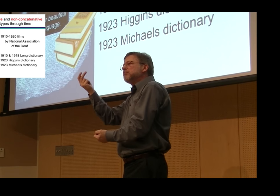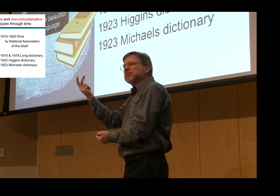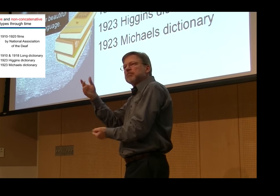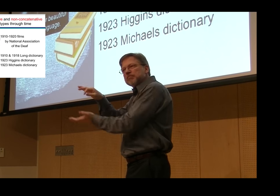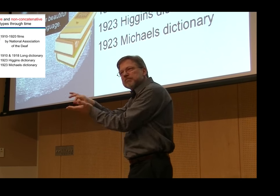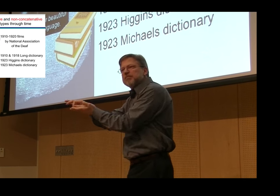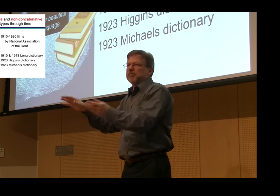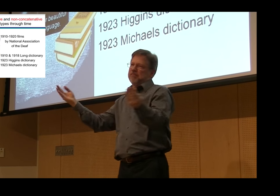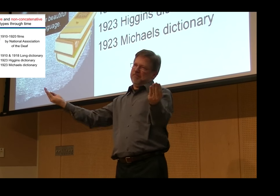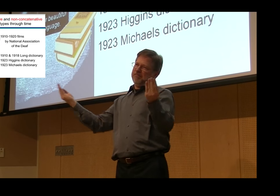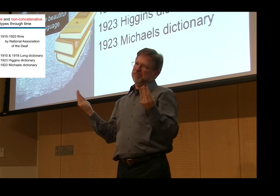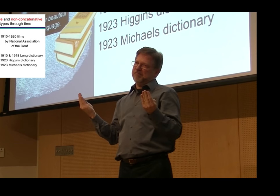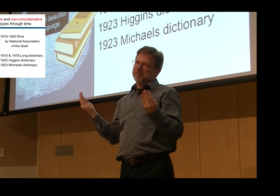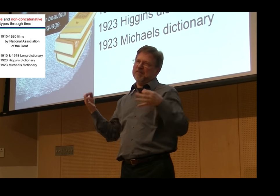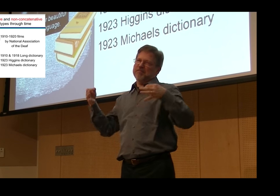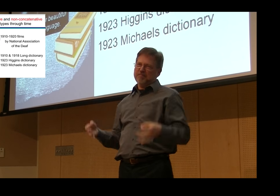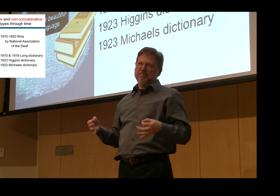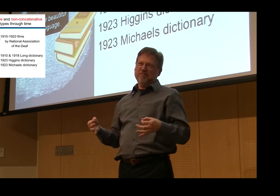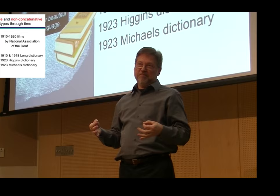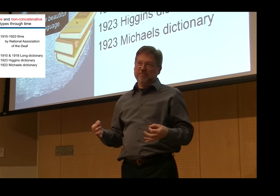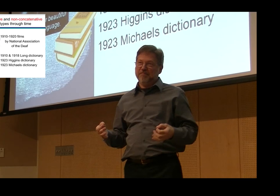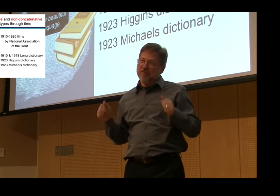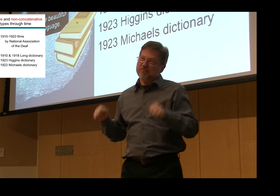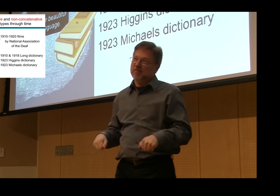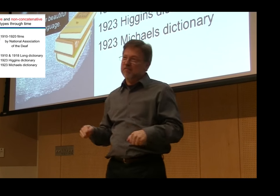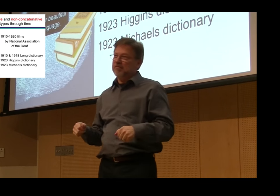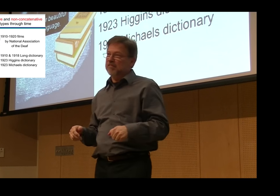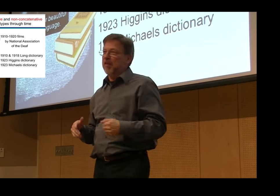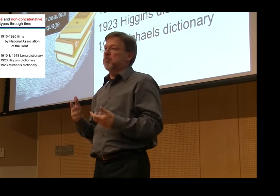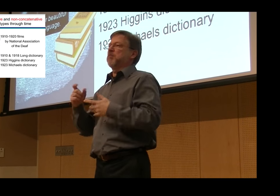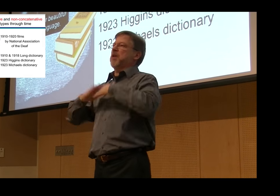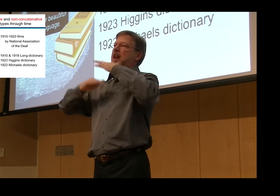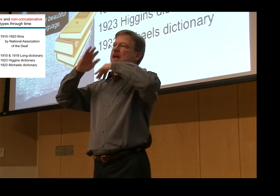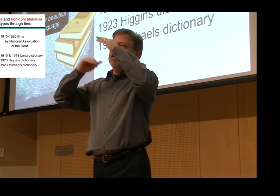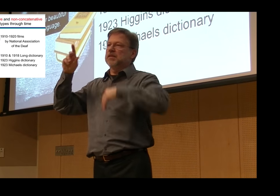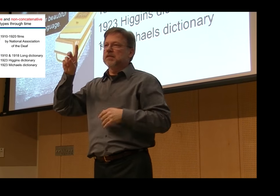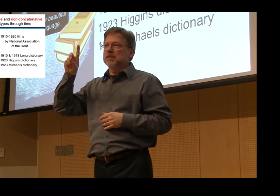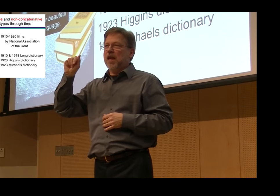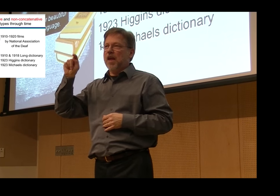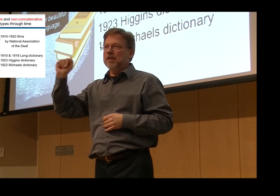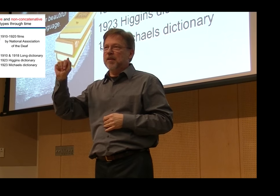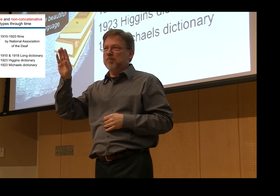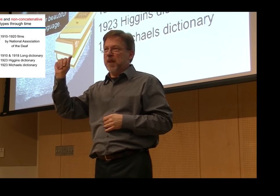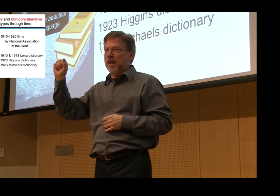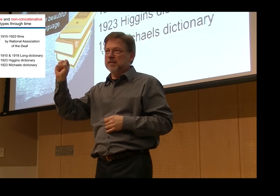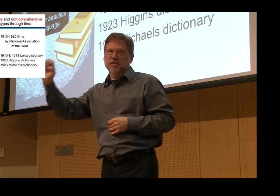count the number of segments or elements that represent a concept, you can then do a comparative analysis between the older